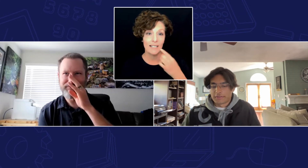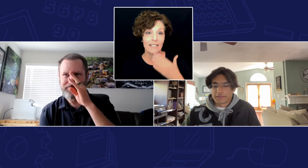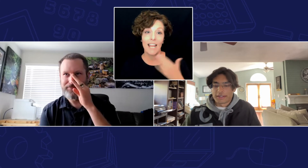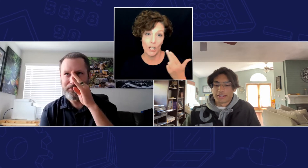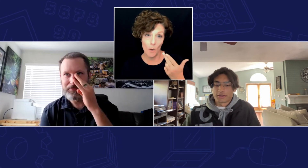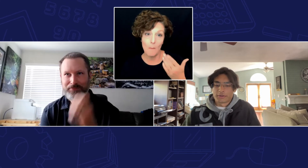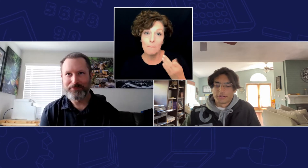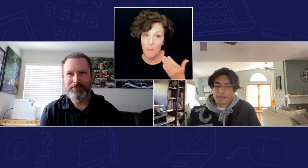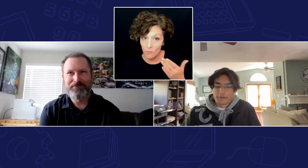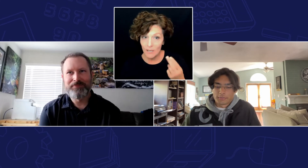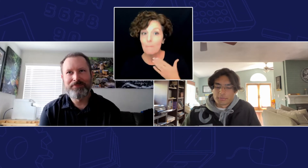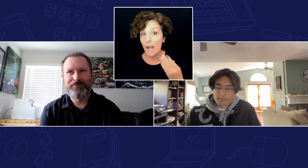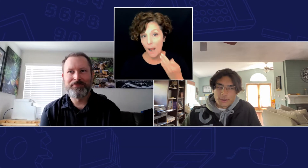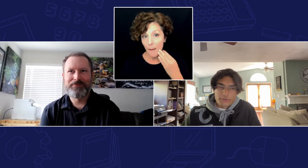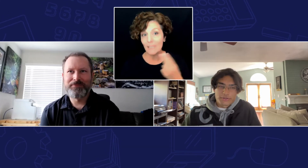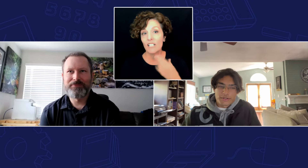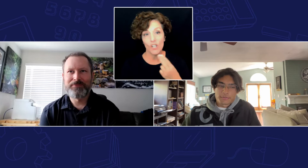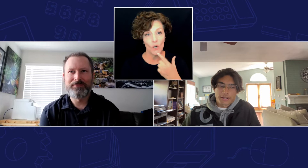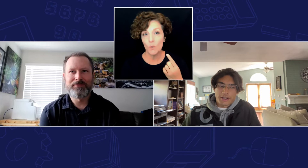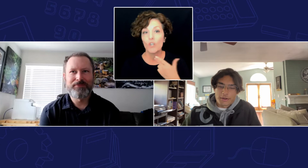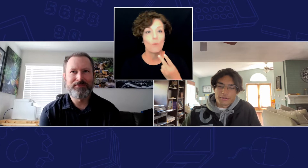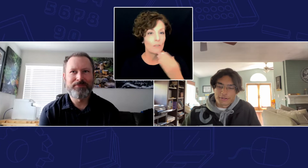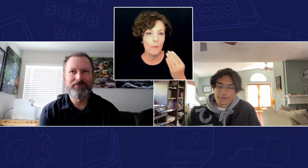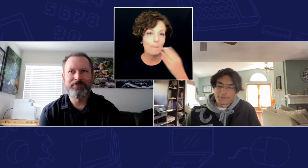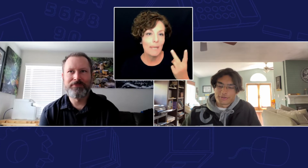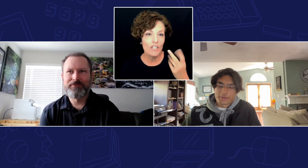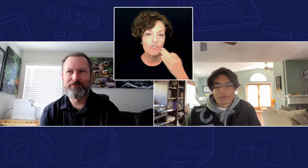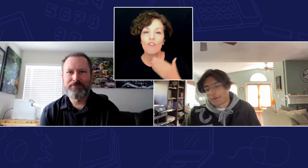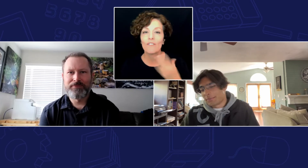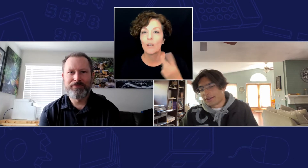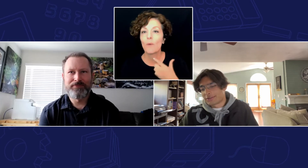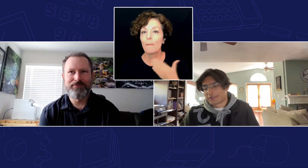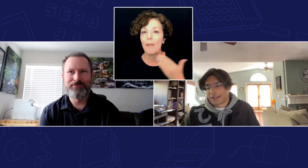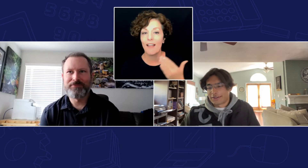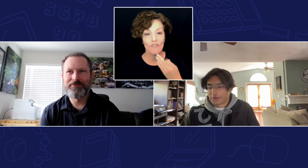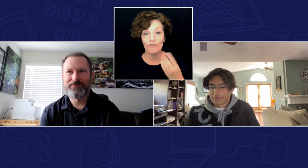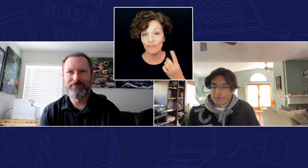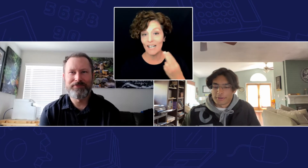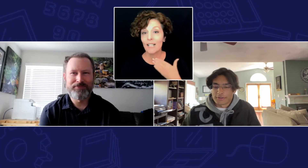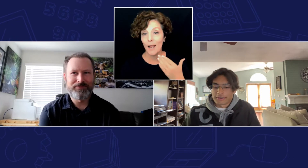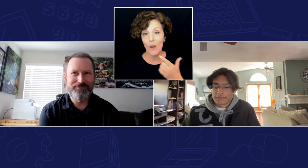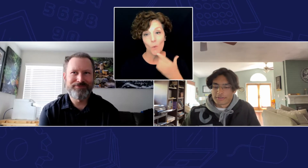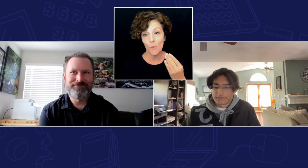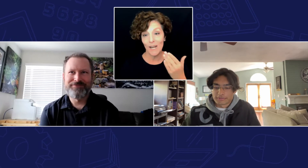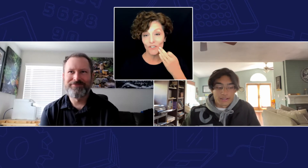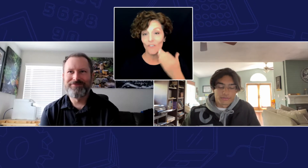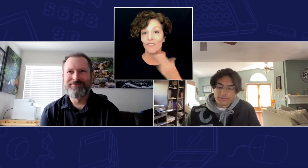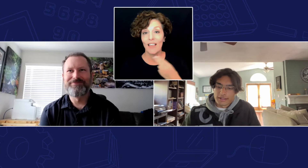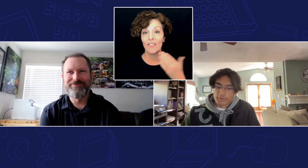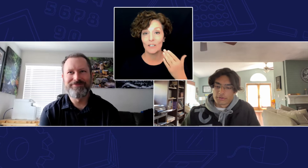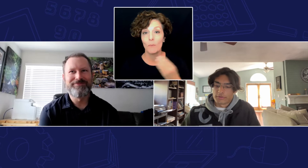in San Diego most of my hobbies include just going to the beach and surfing with my friends I actually I went surfing